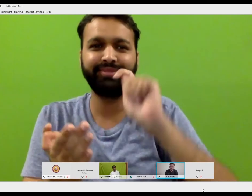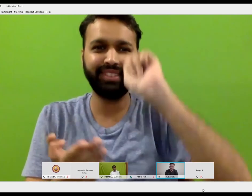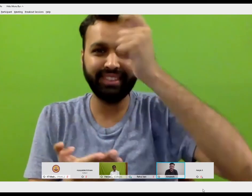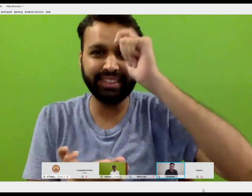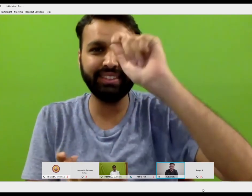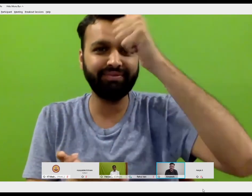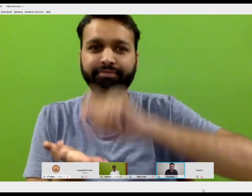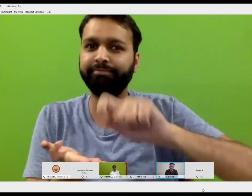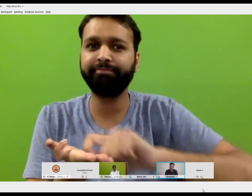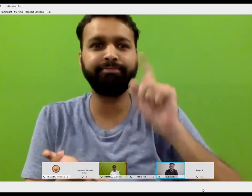long time.